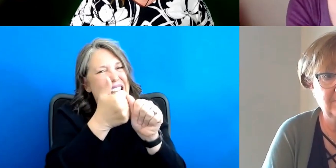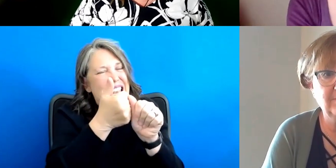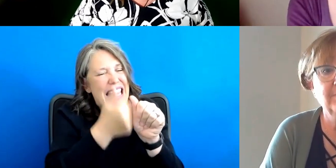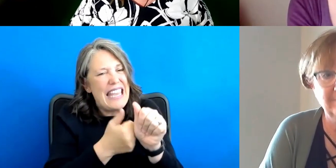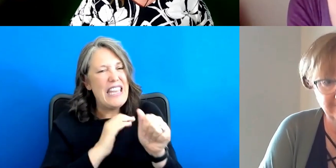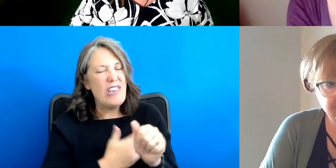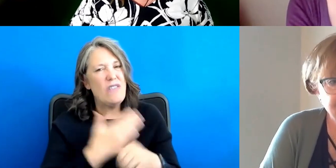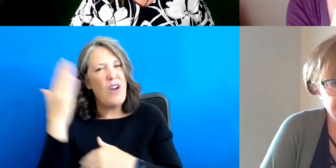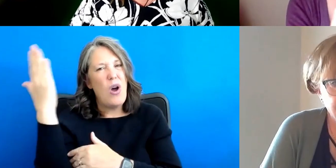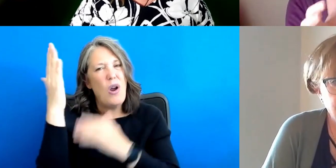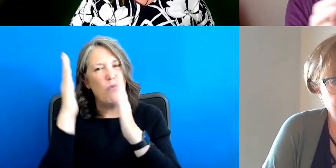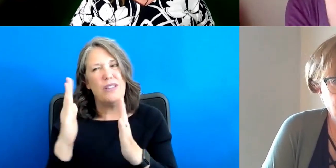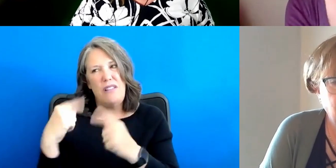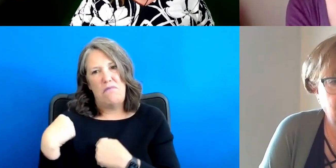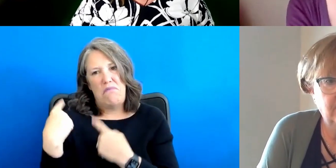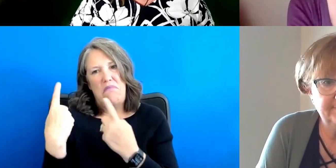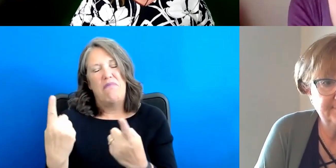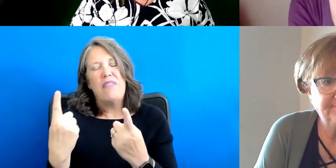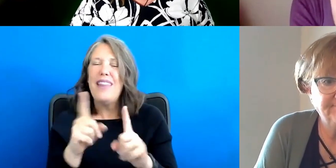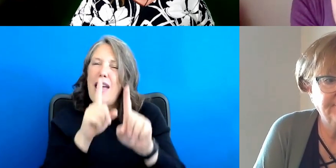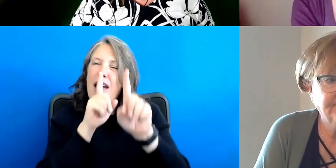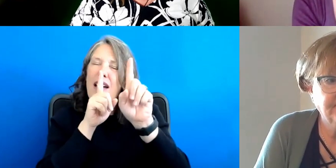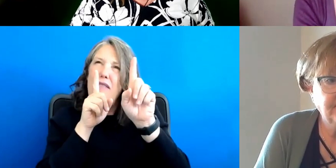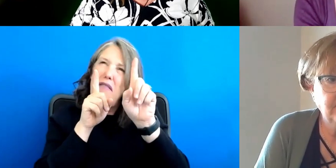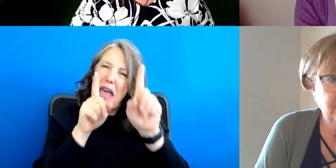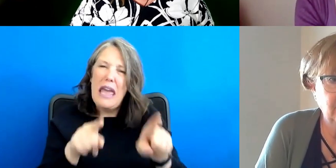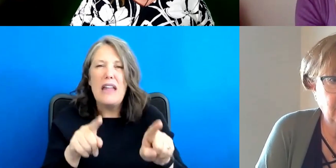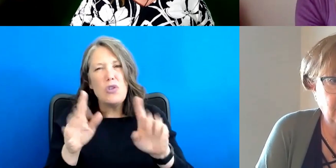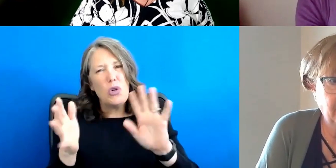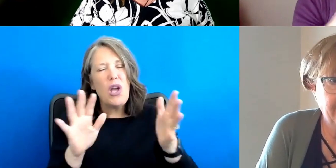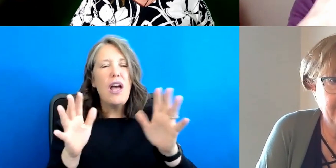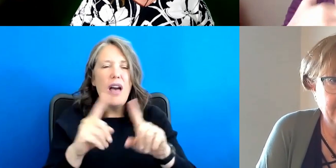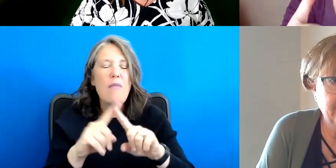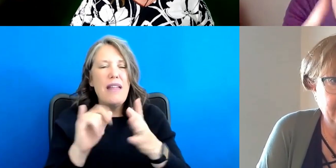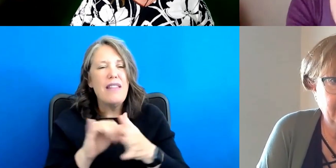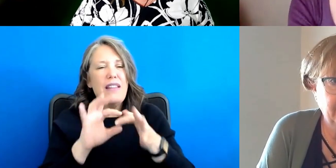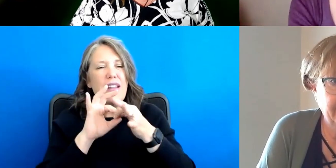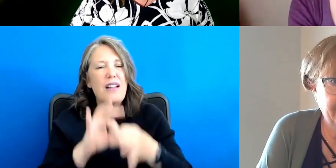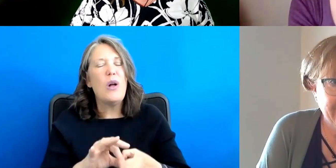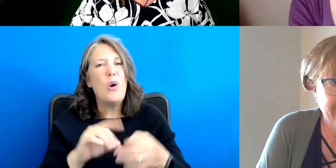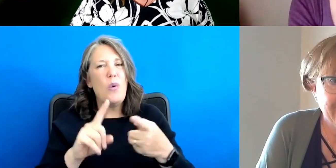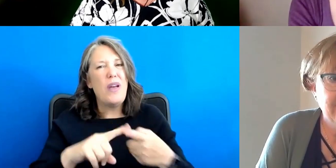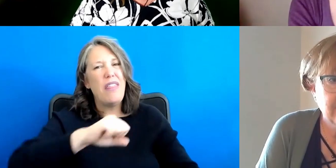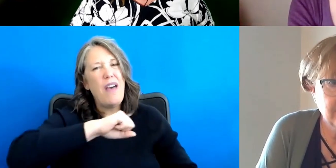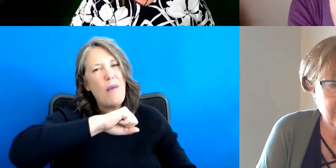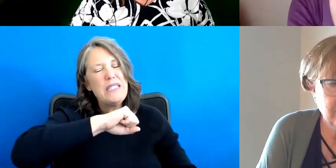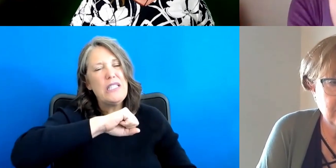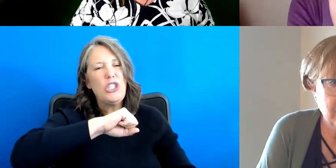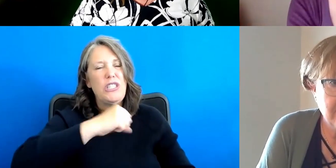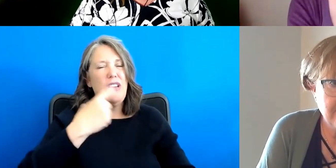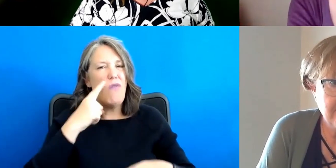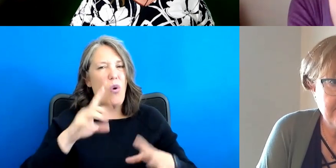our presenters over the last weeks have answered some form of this. And this has to do with the kind of opposition, uh, to